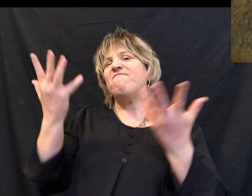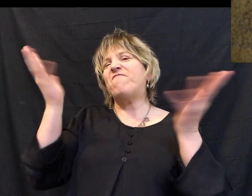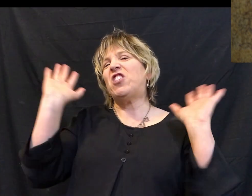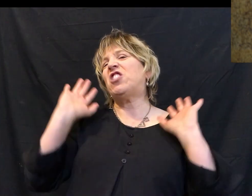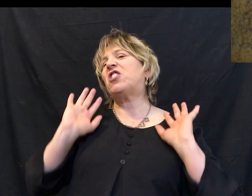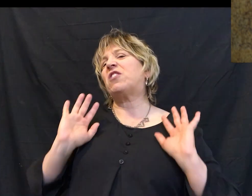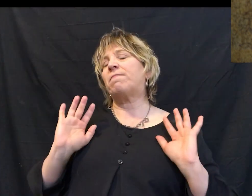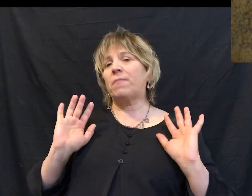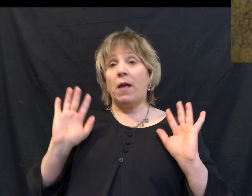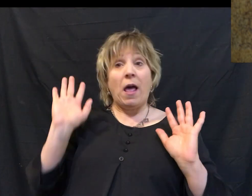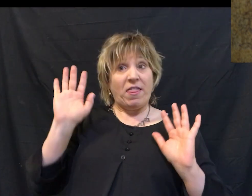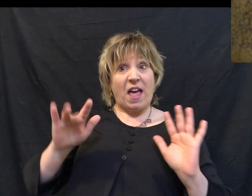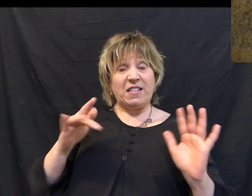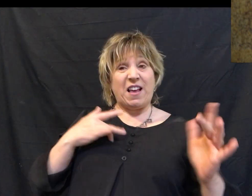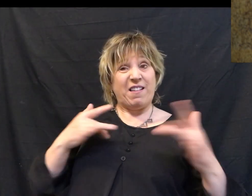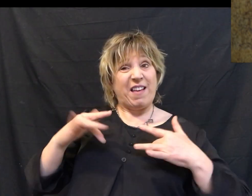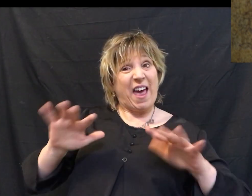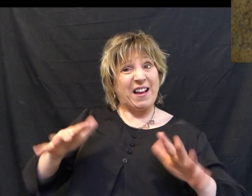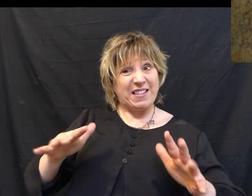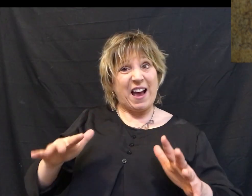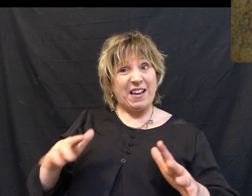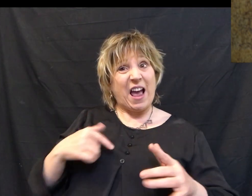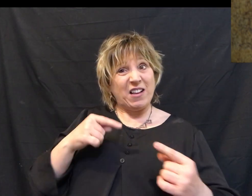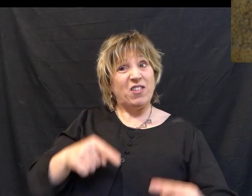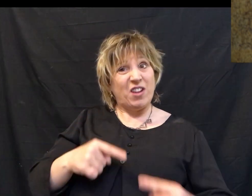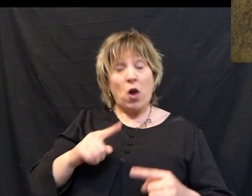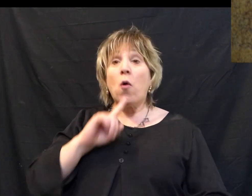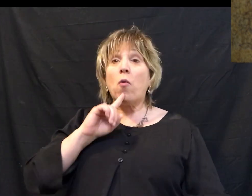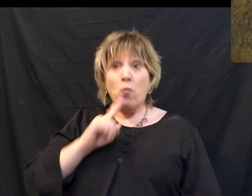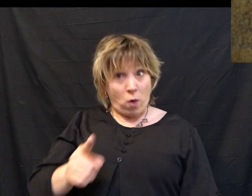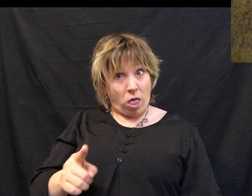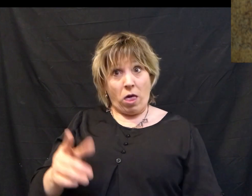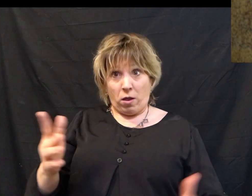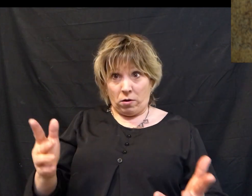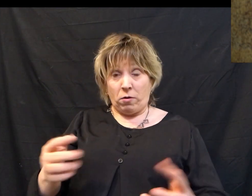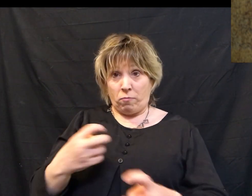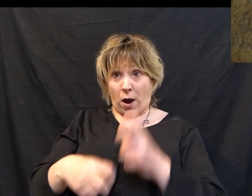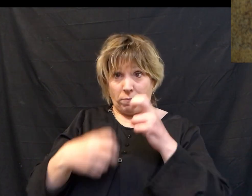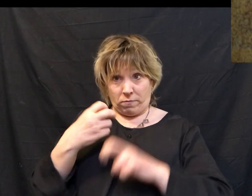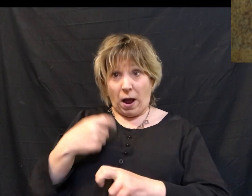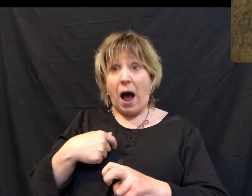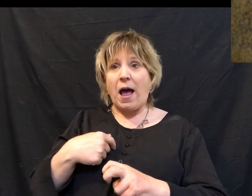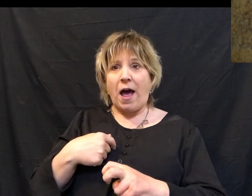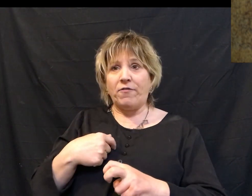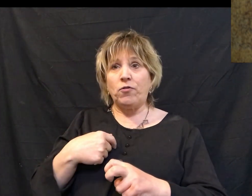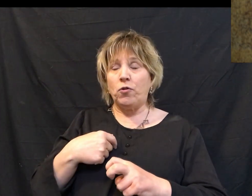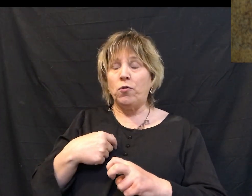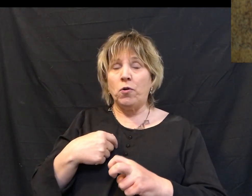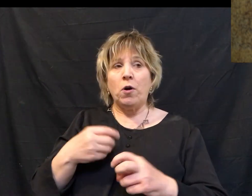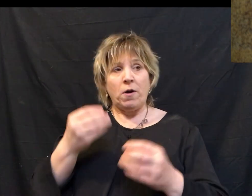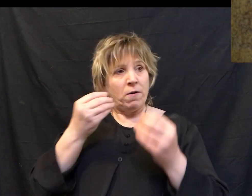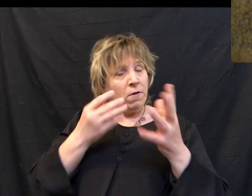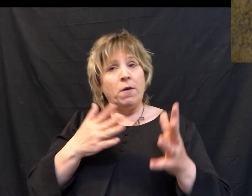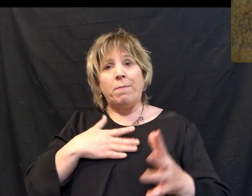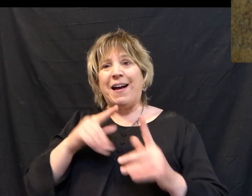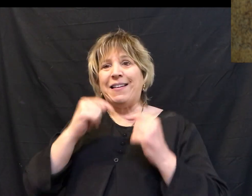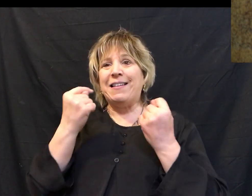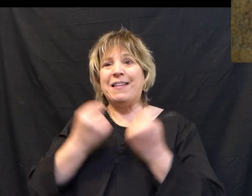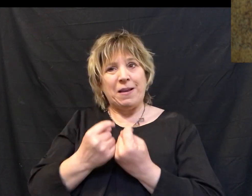behind you. And that's an anxiety that I struggle with. It's a very real issue that I have to bring to my king.